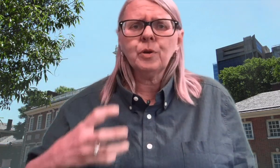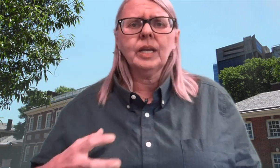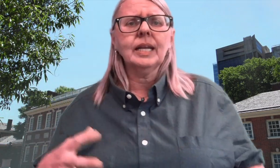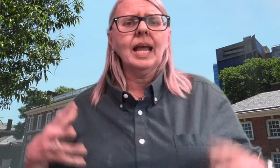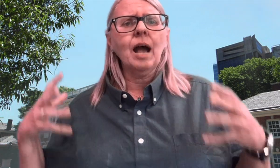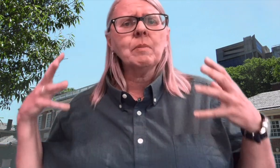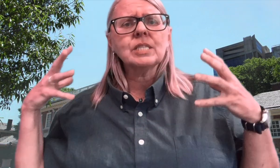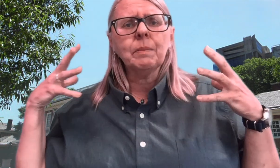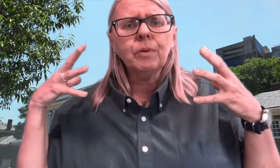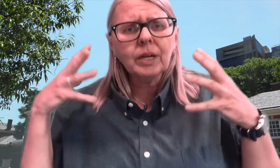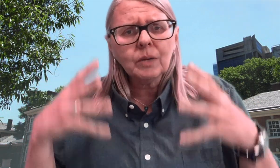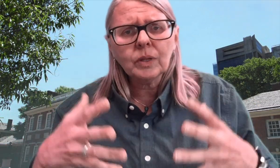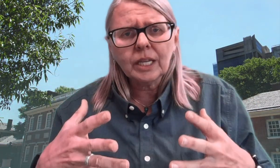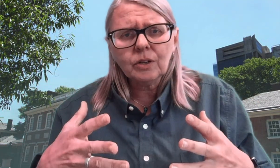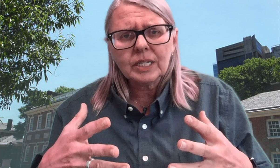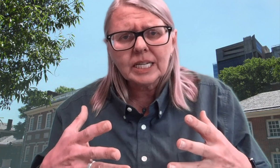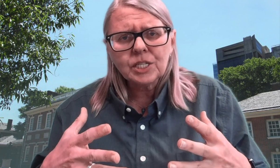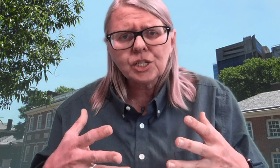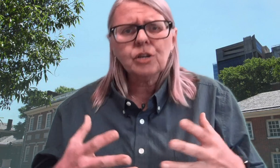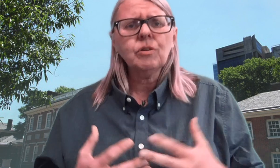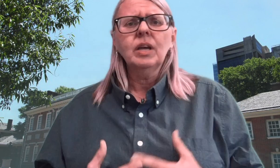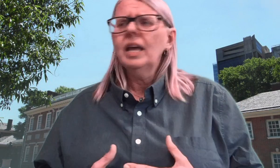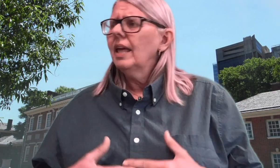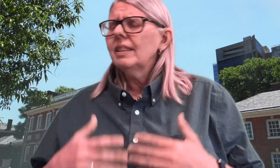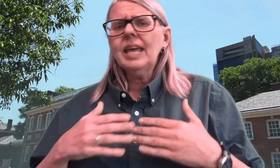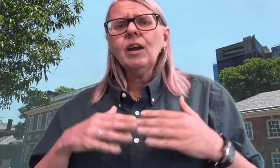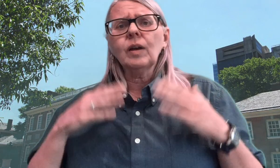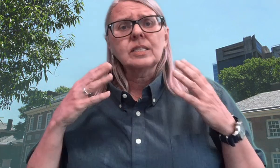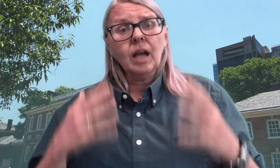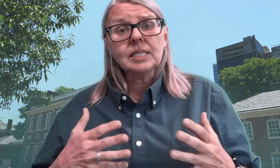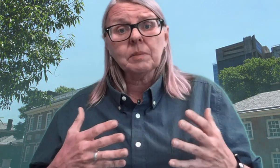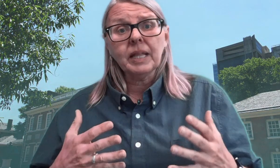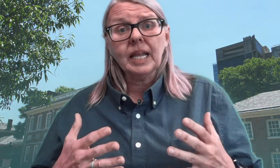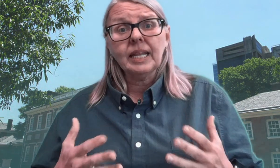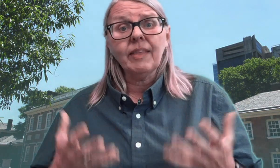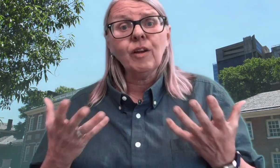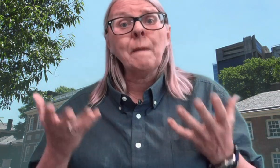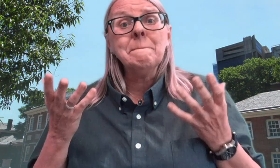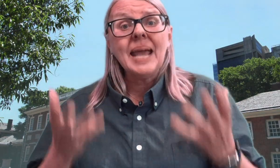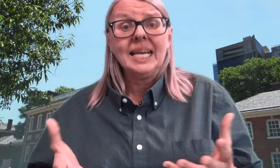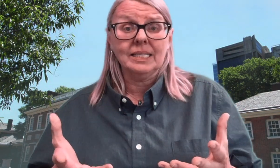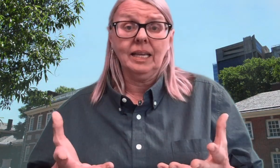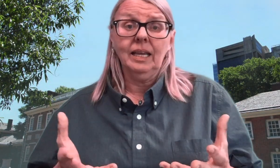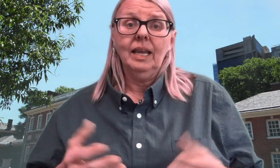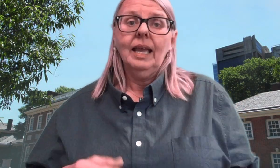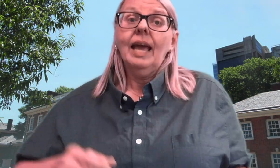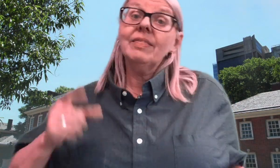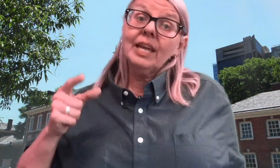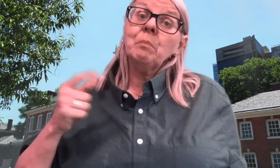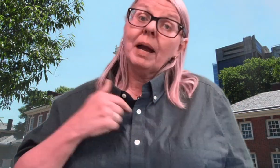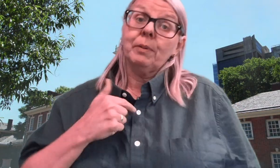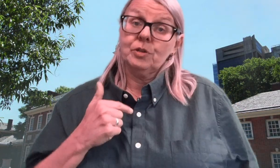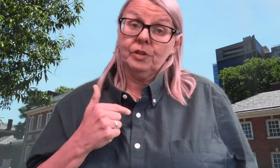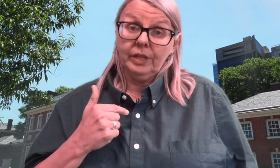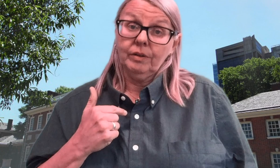in and how much they put into what they do to teach you, they are exhausted by the end of the day. They're amazing. And they're my personal heroes.